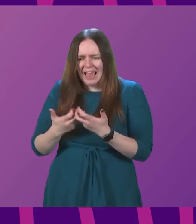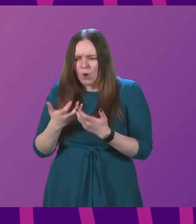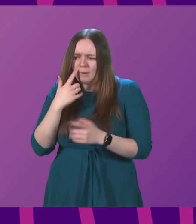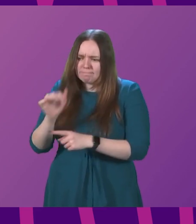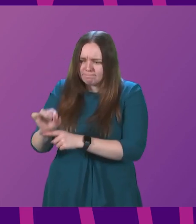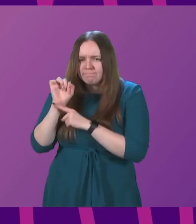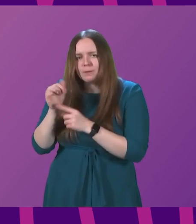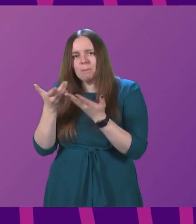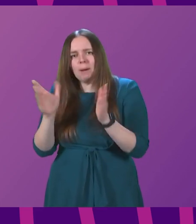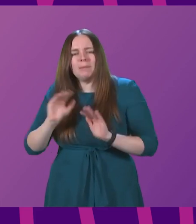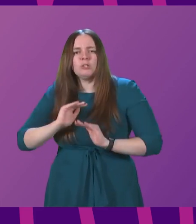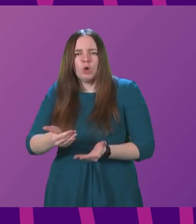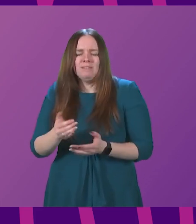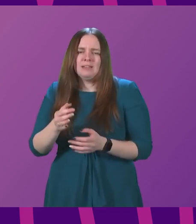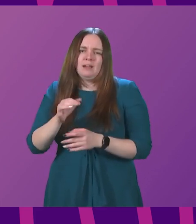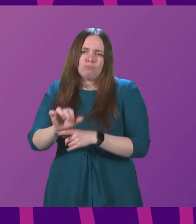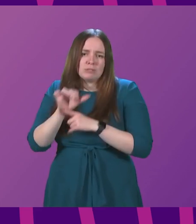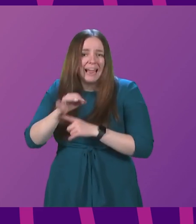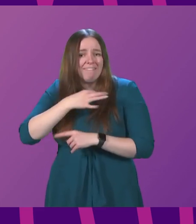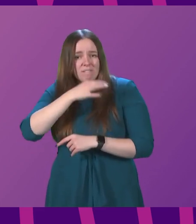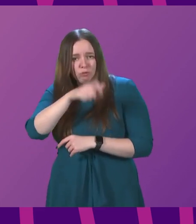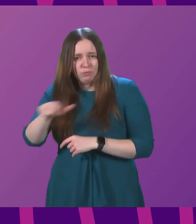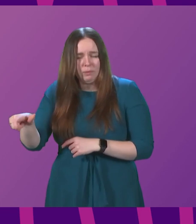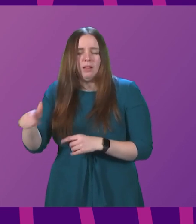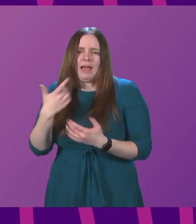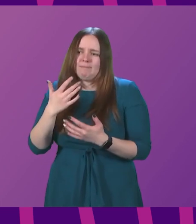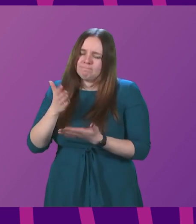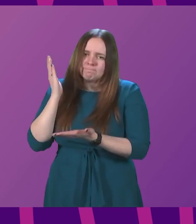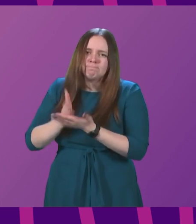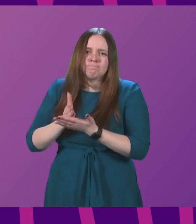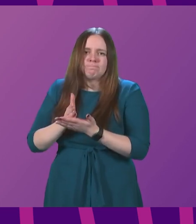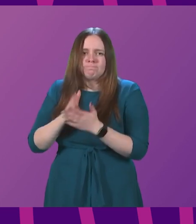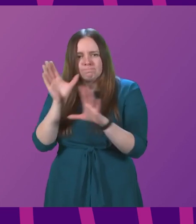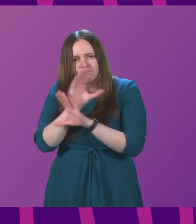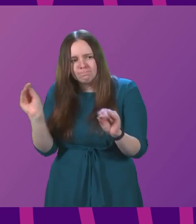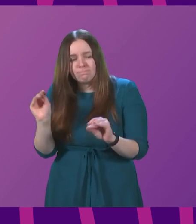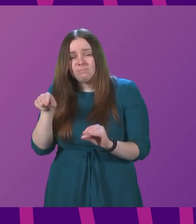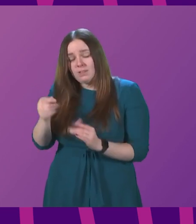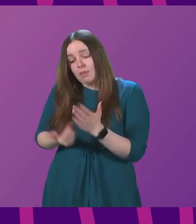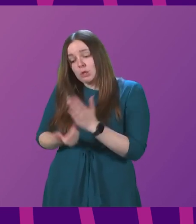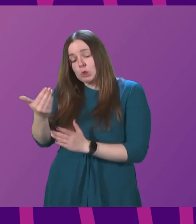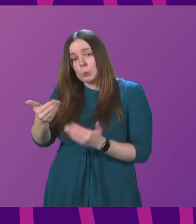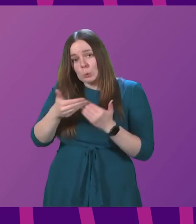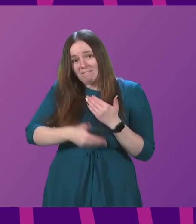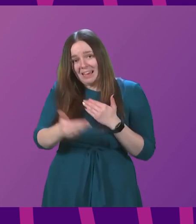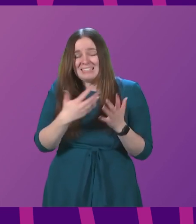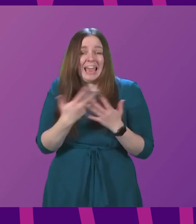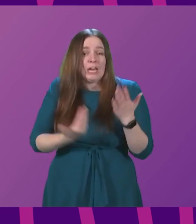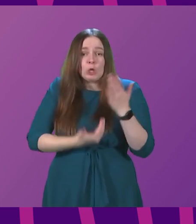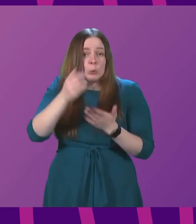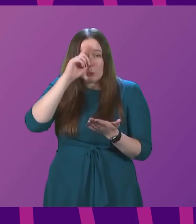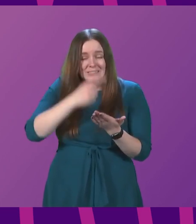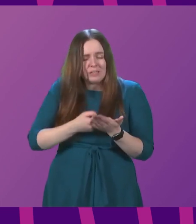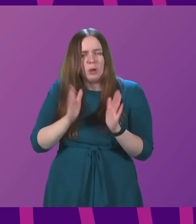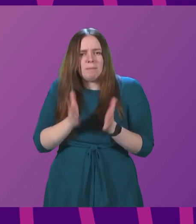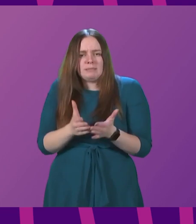services, protect the most vulnerable and provide as much certainty as possible. In this new phase, any new decisions must be